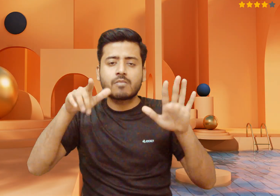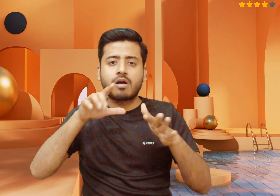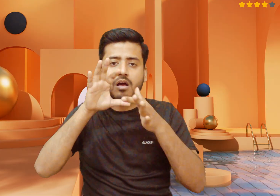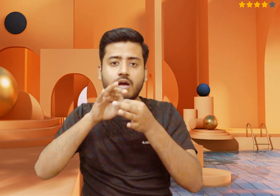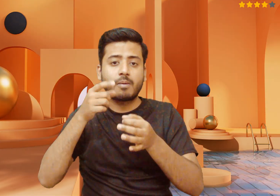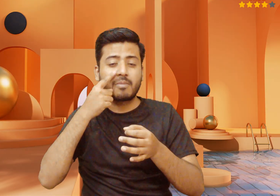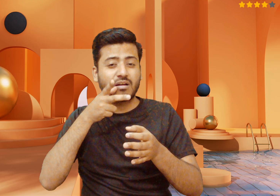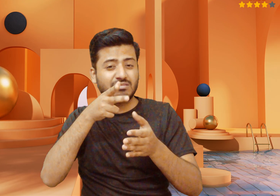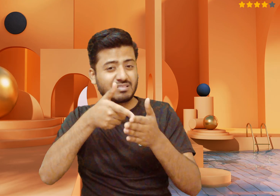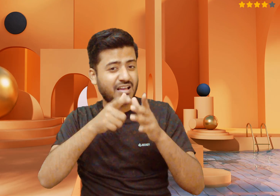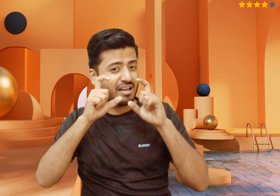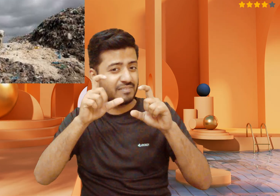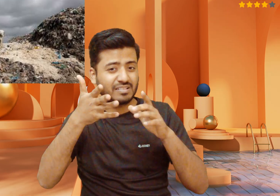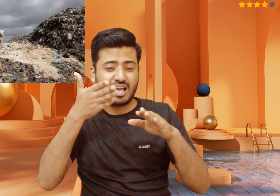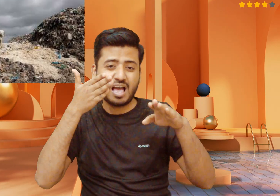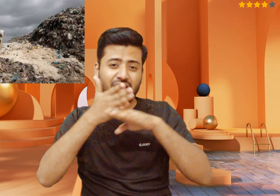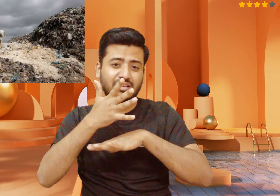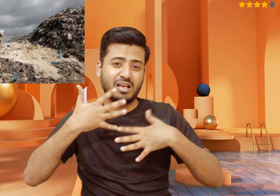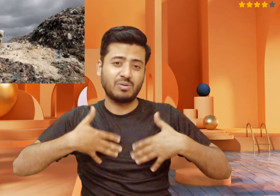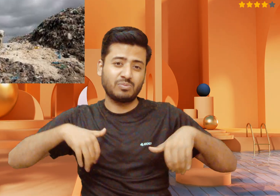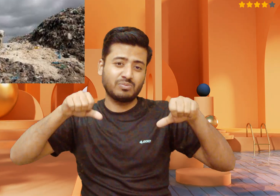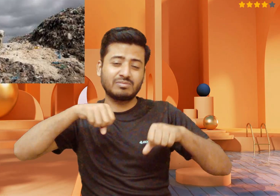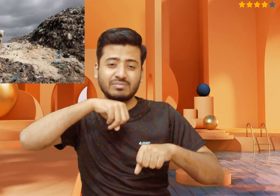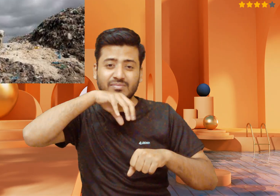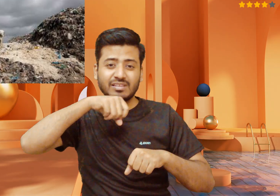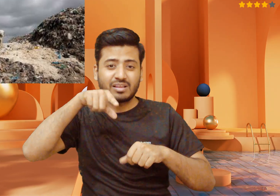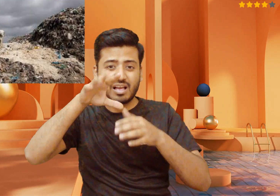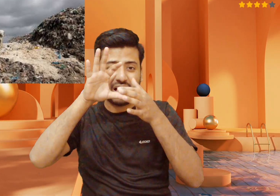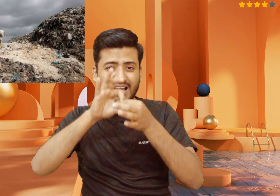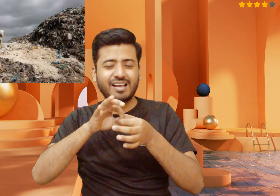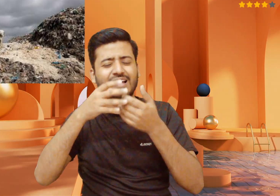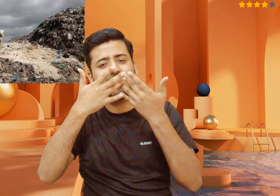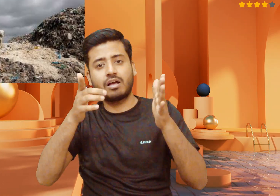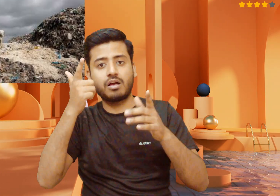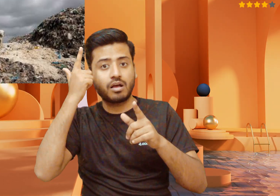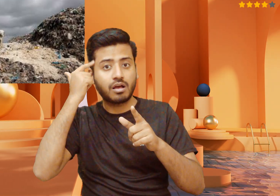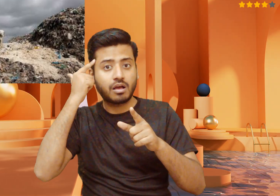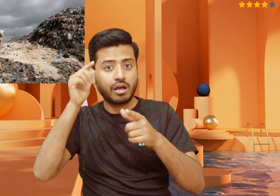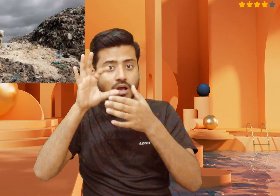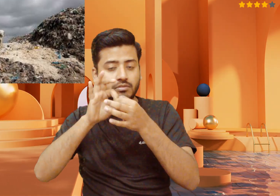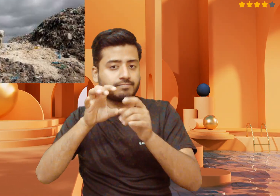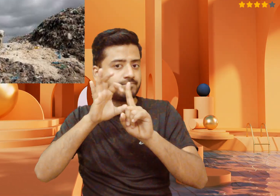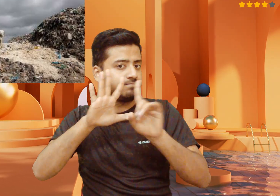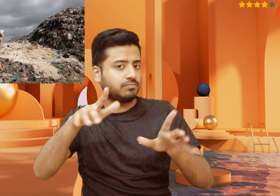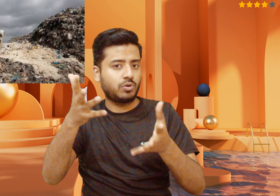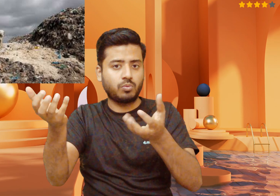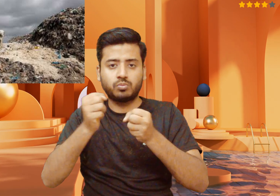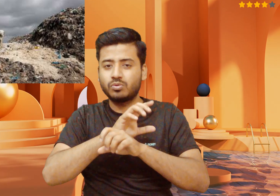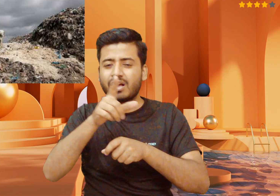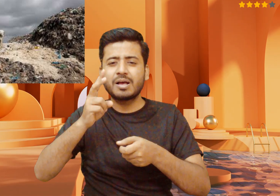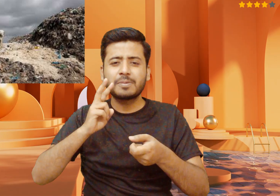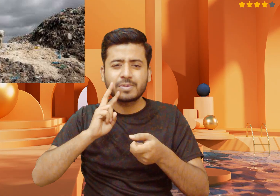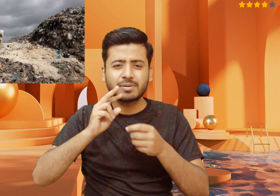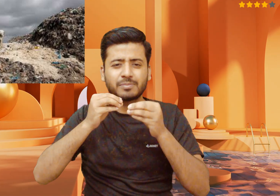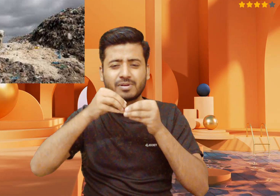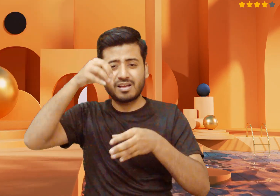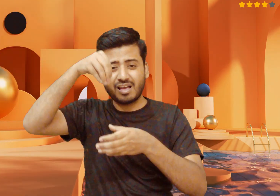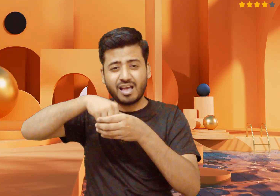Plastic bags take hundreds of years to decompose, releasing harmful chemicals into the soil and water. Soil and